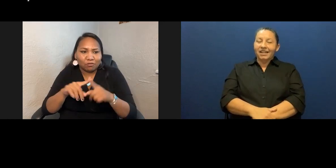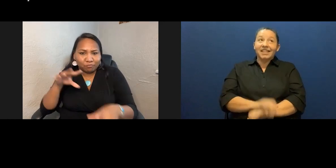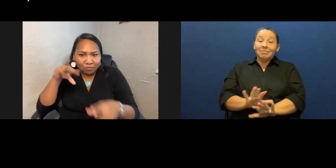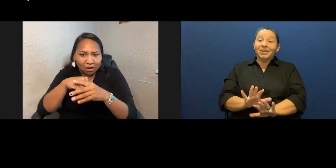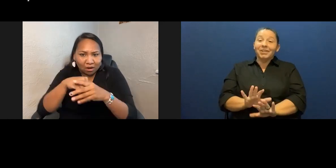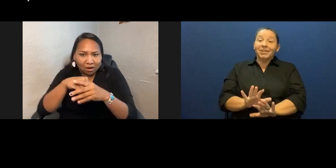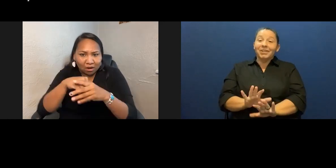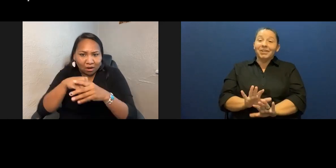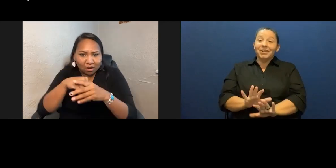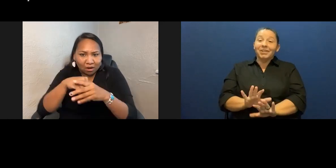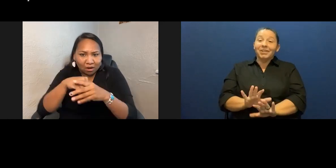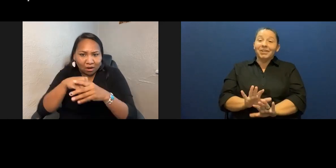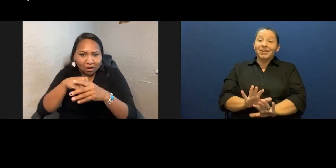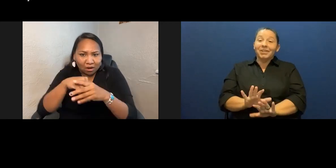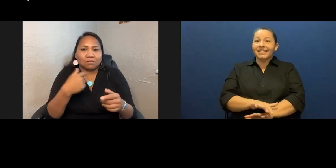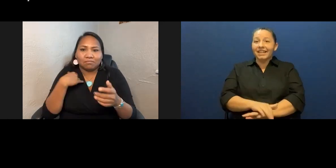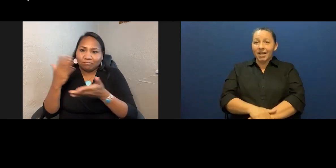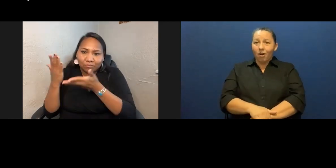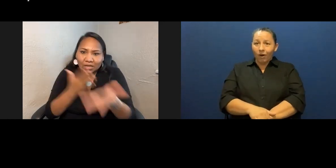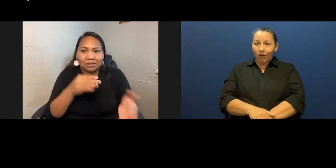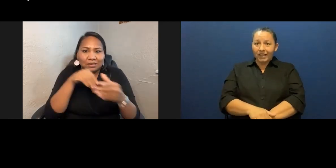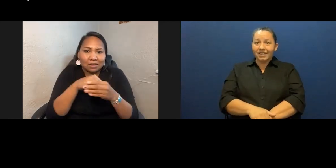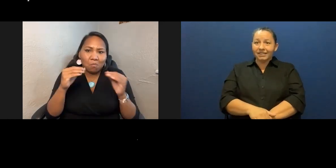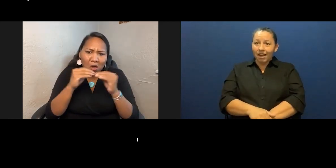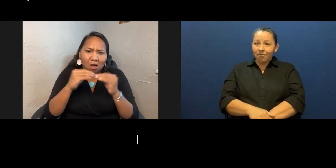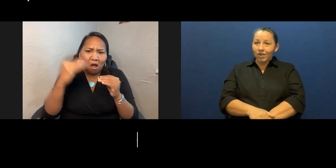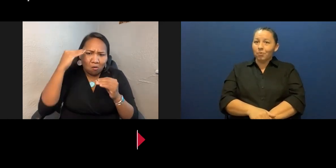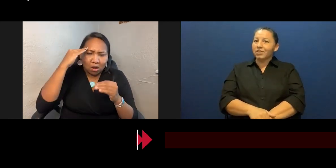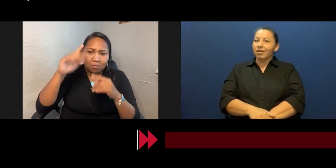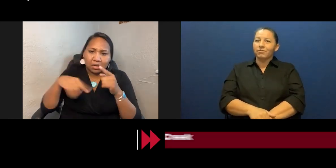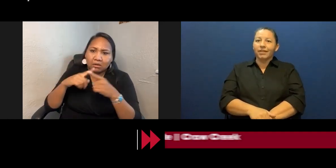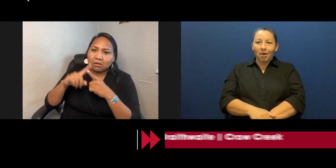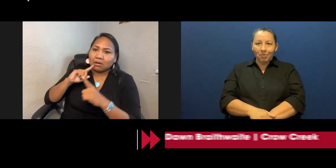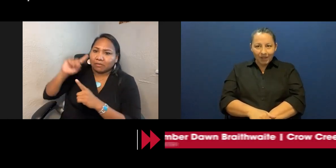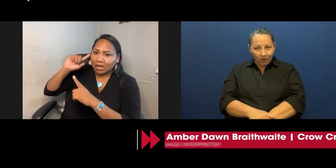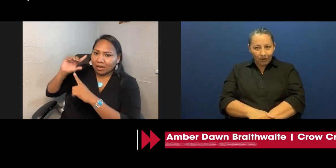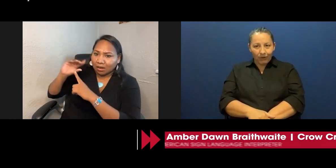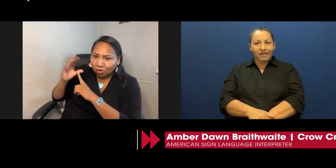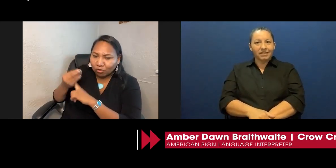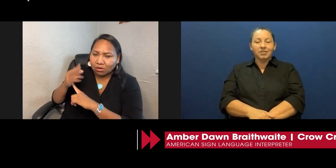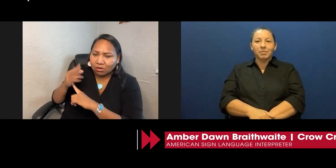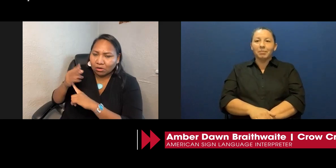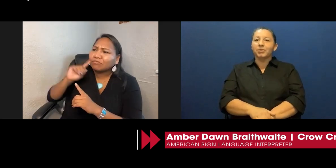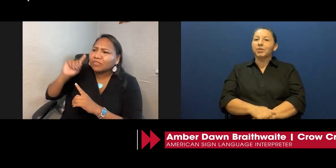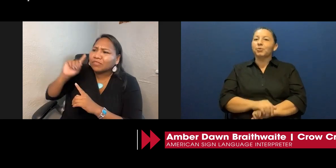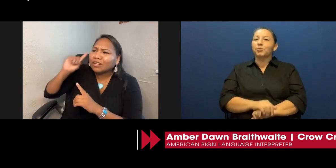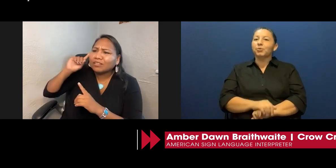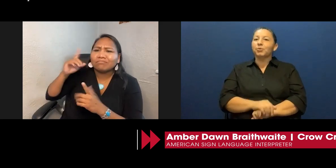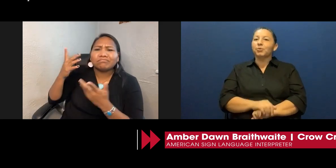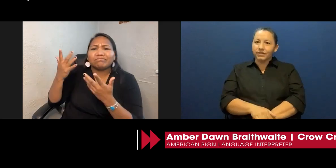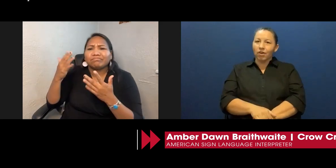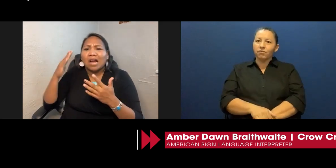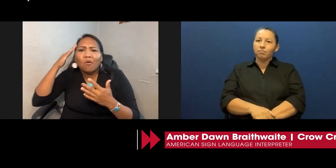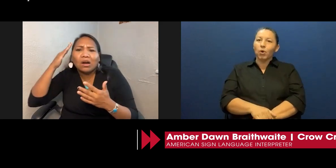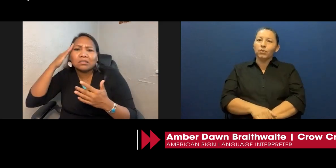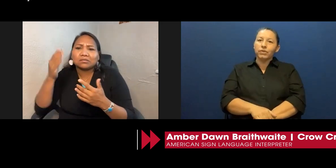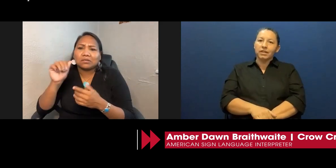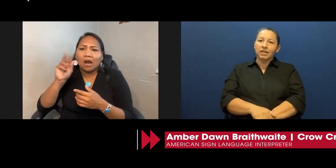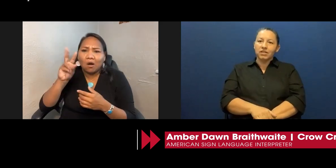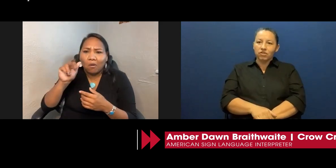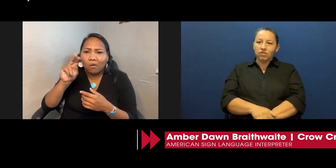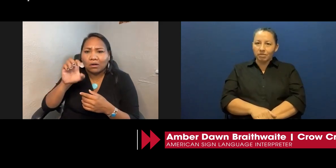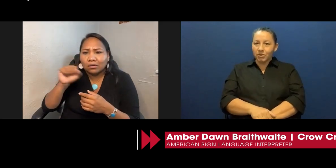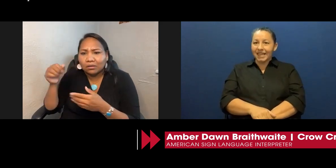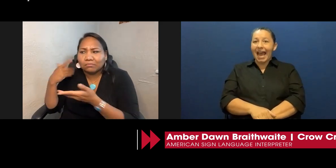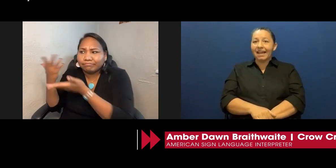in political events as they are at this level, I would not have done that without her and to be able to increase the awareness of both